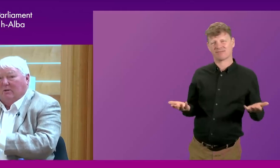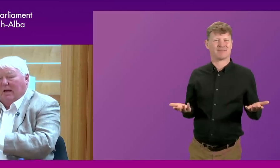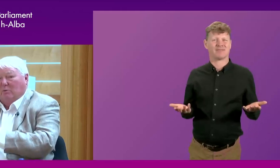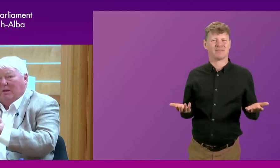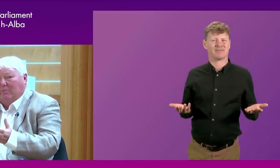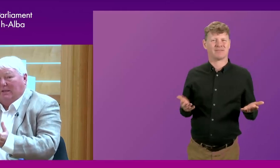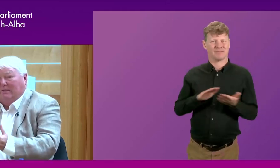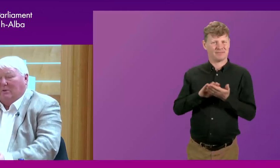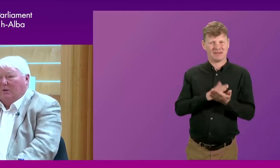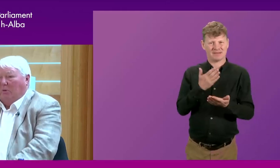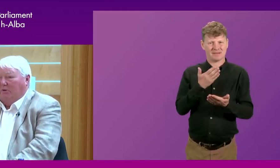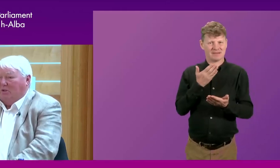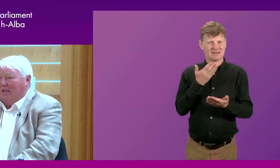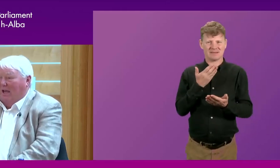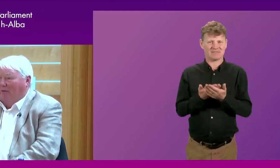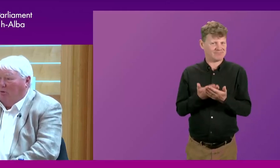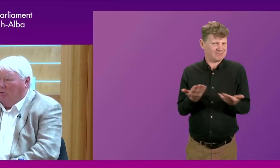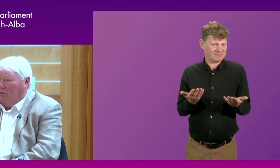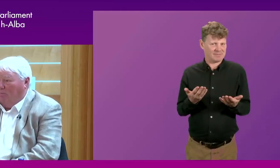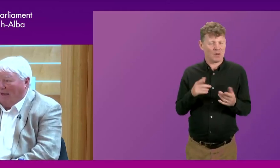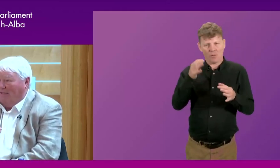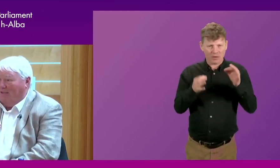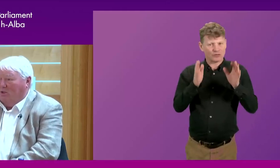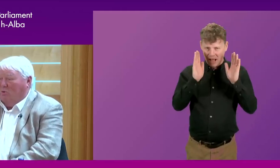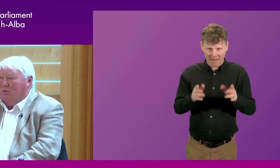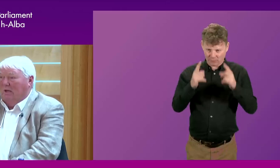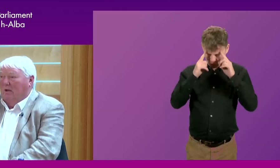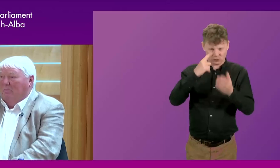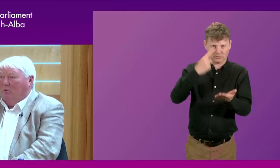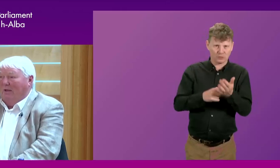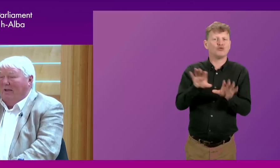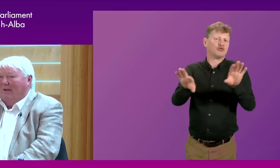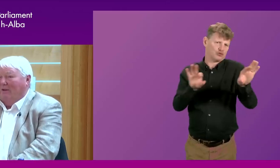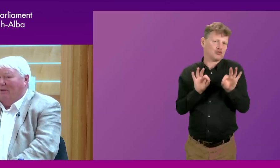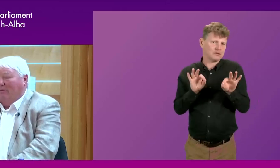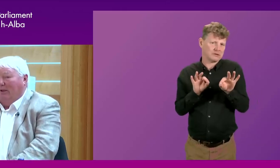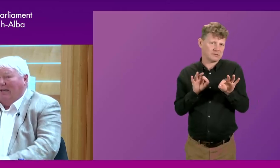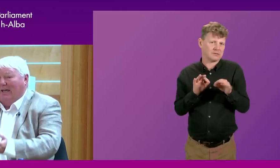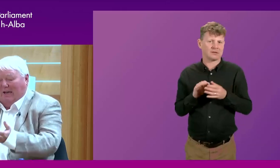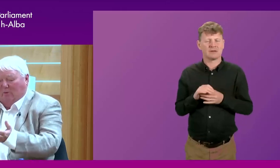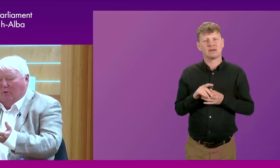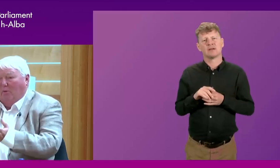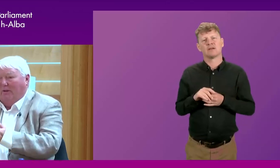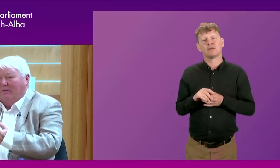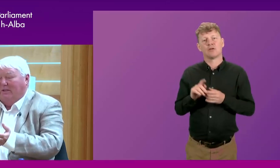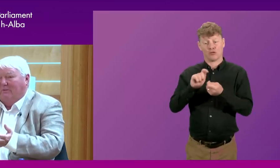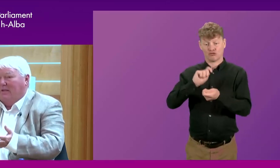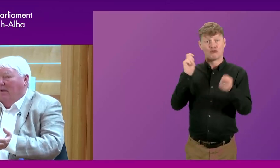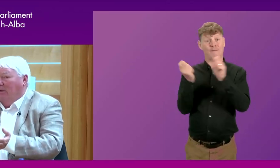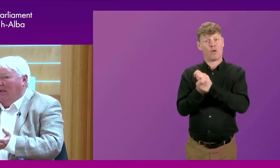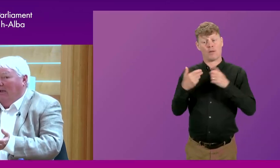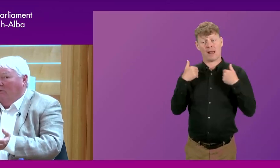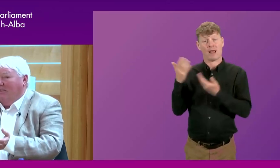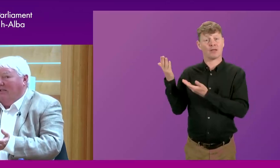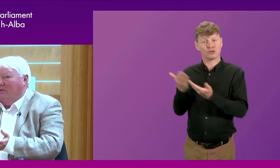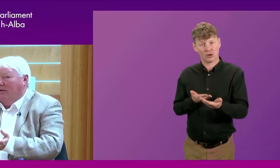the, the, the demand would be complete and total, and politicians have to, to, to balance and choose between that. The, the difficulty in getting reform of the health service,